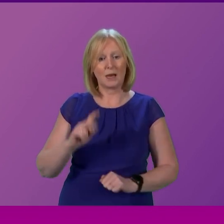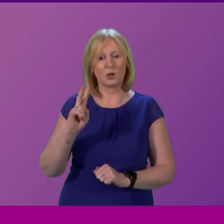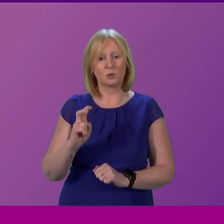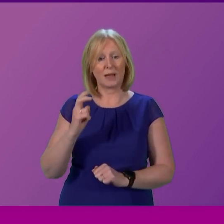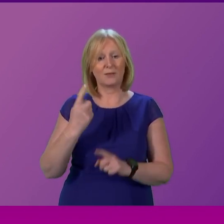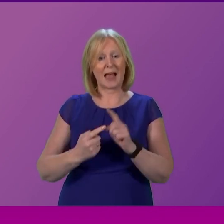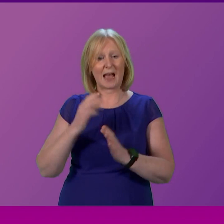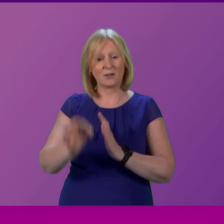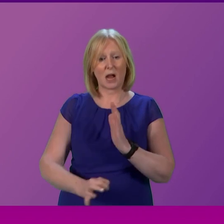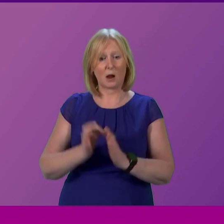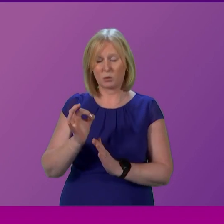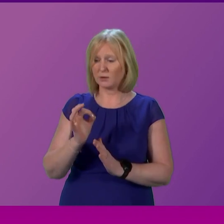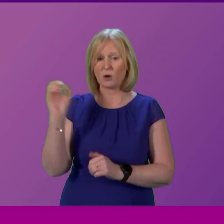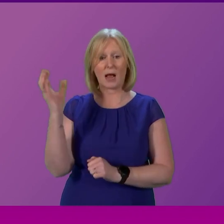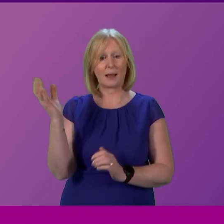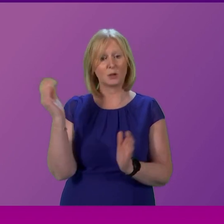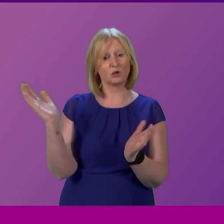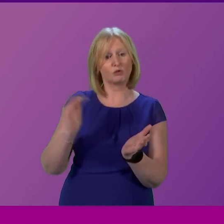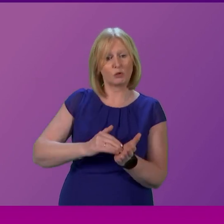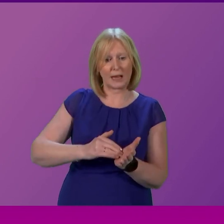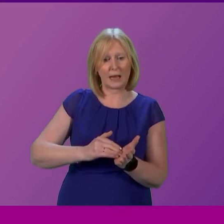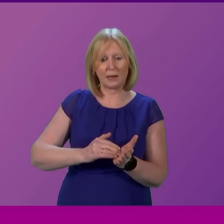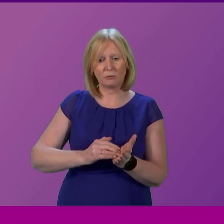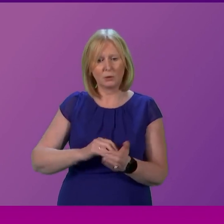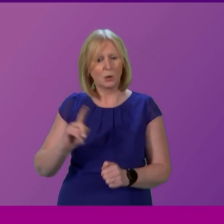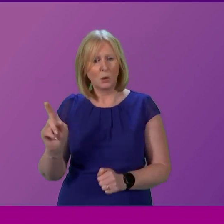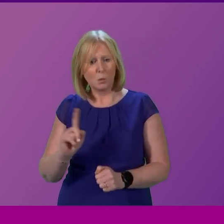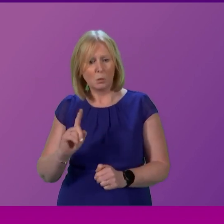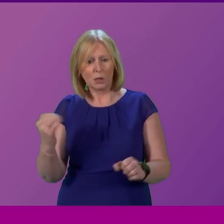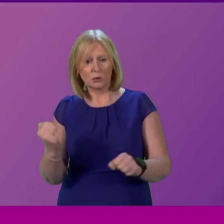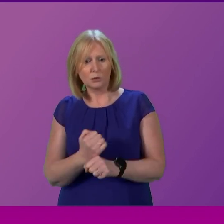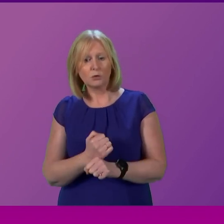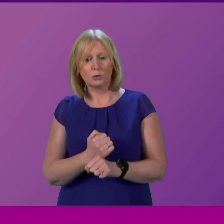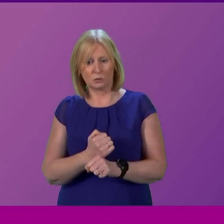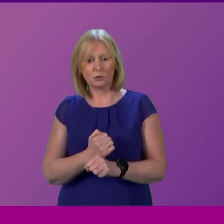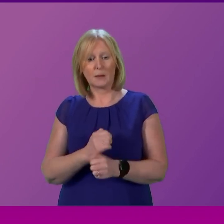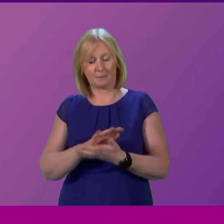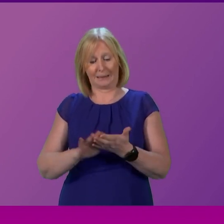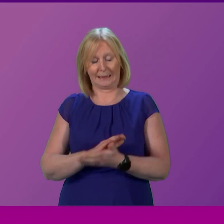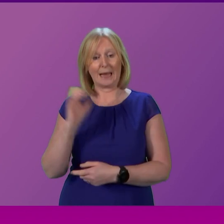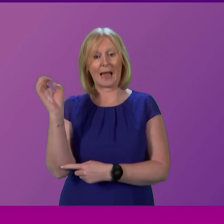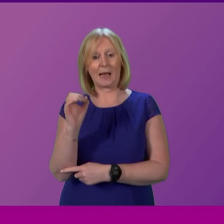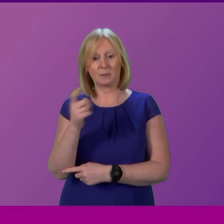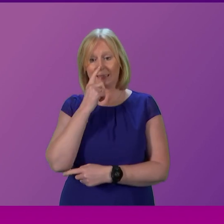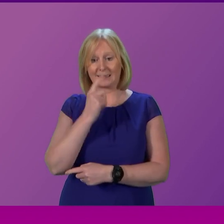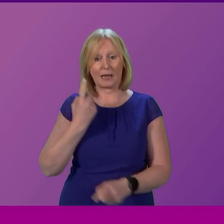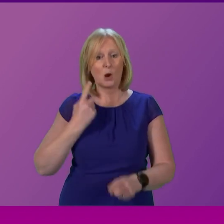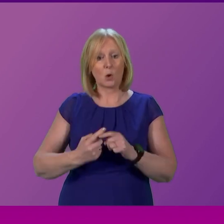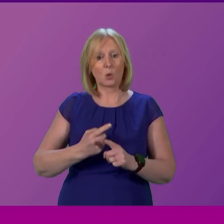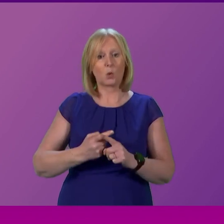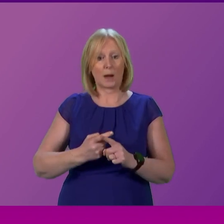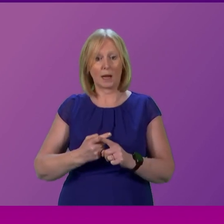arrive what steps is the Cabinet Secretary taking to ensure that ambulances can get back onto the road as soon as possible